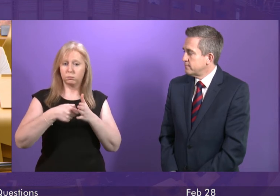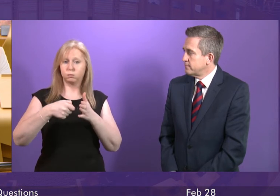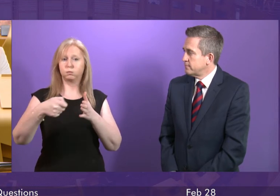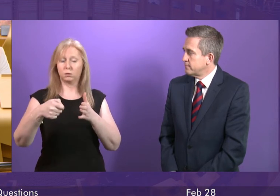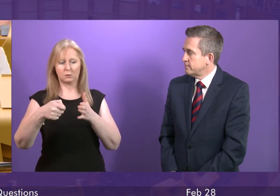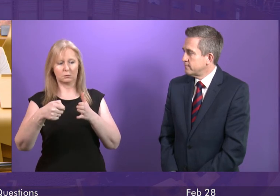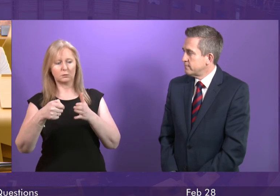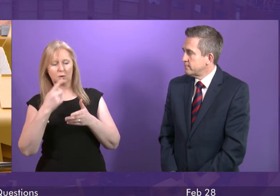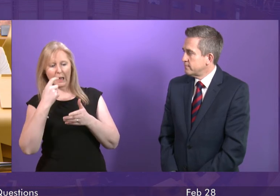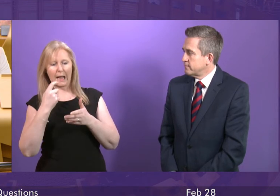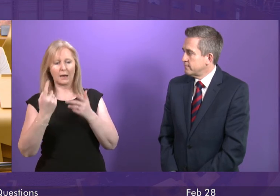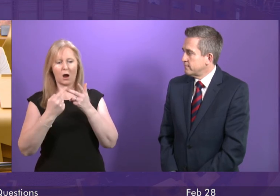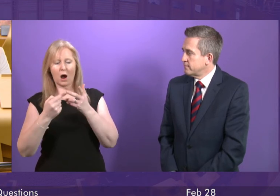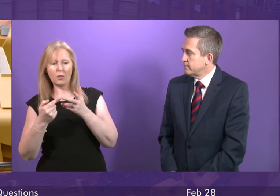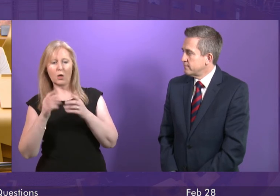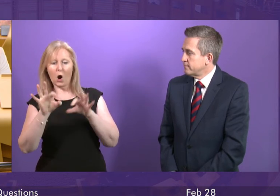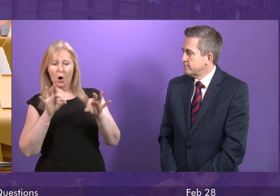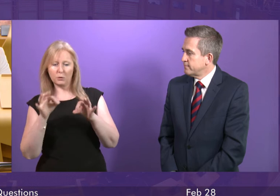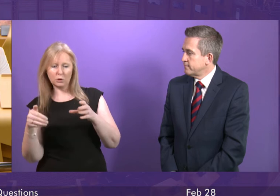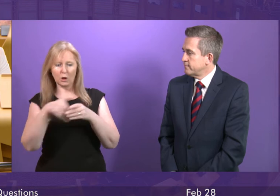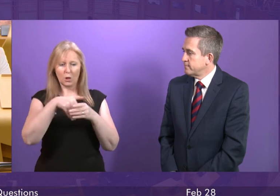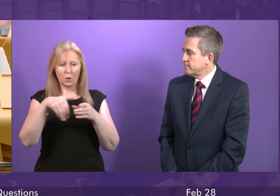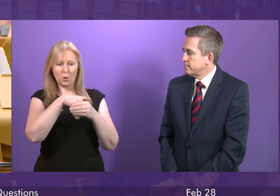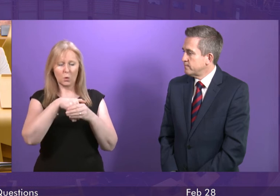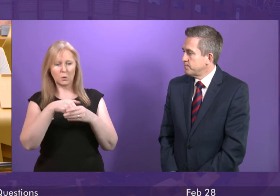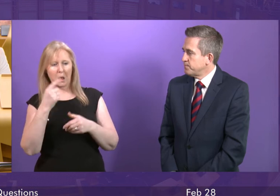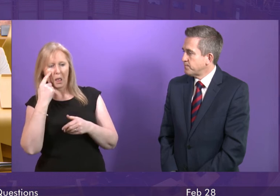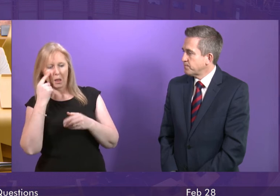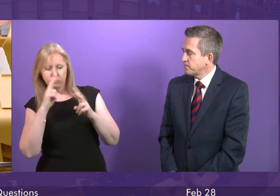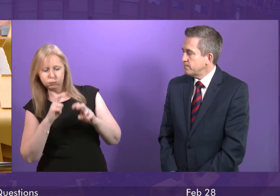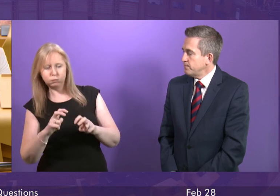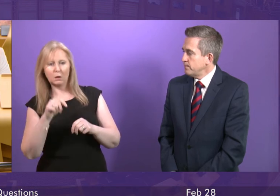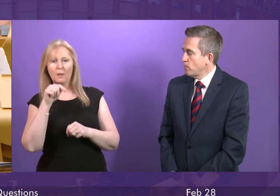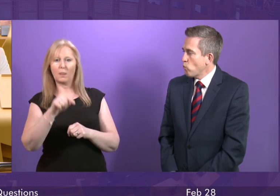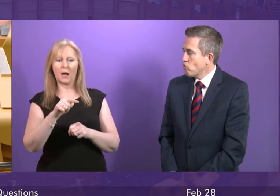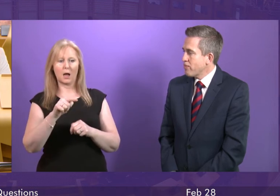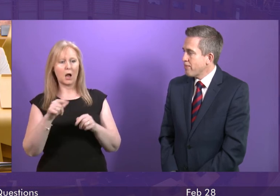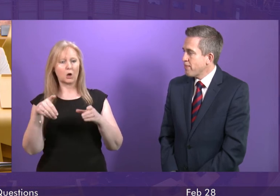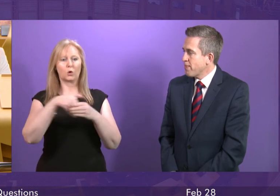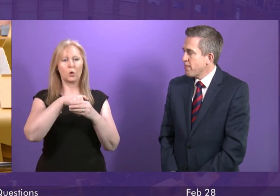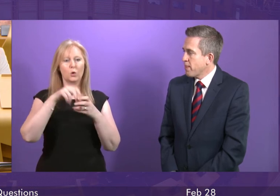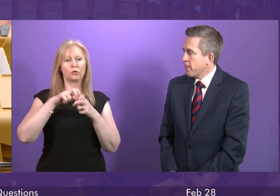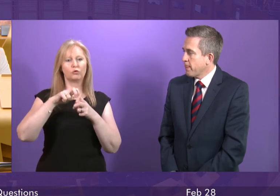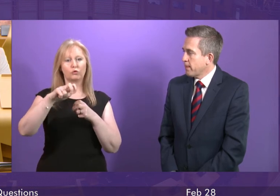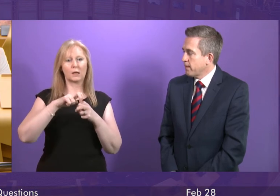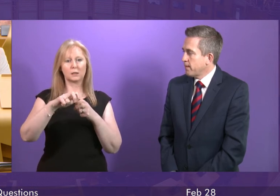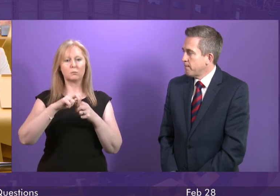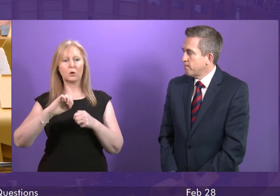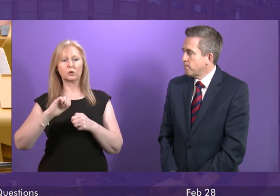properly investigated, including options that would involve Transport Scotland. The consultation hasn't yet